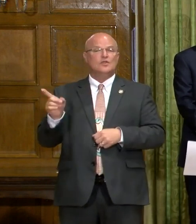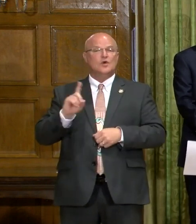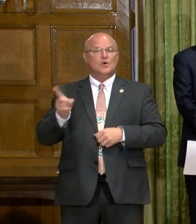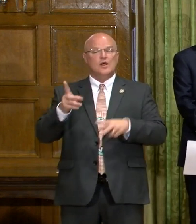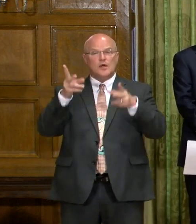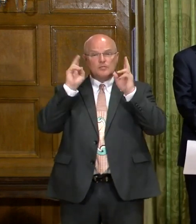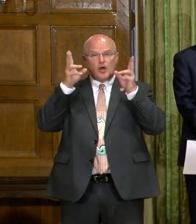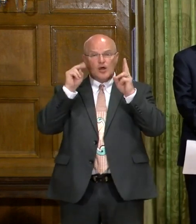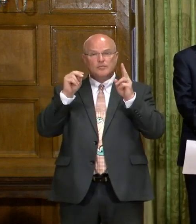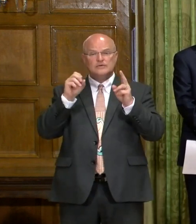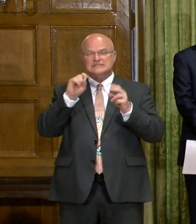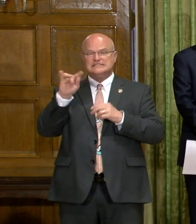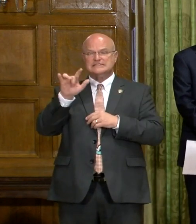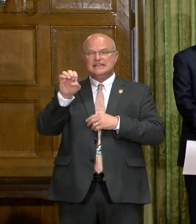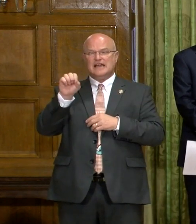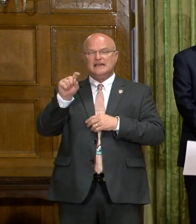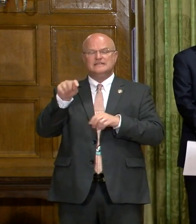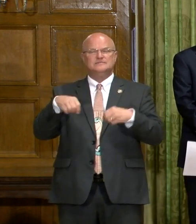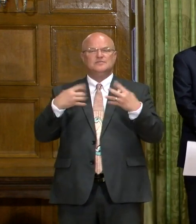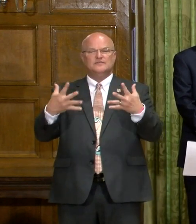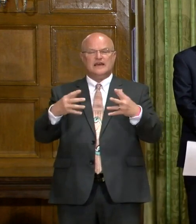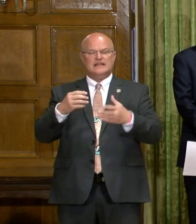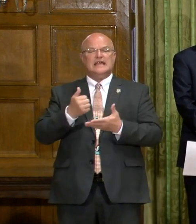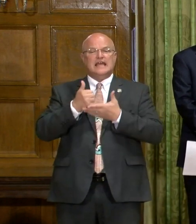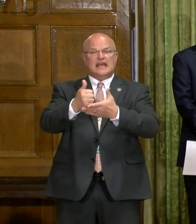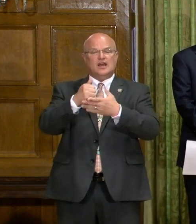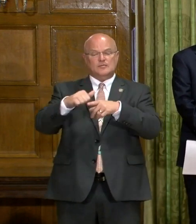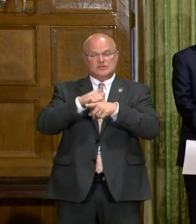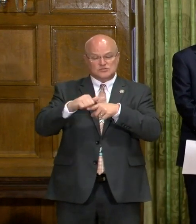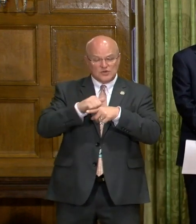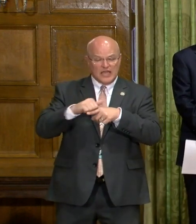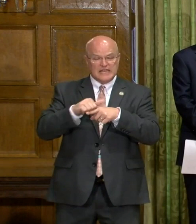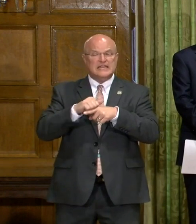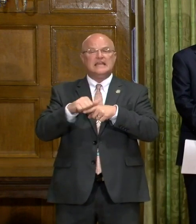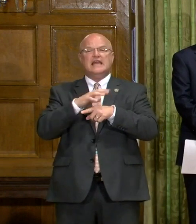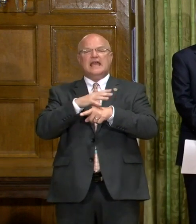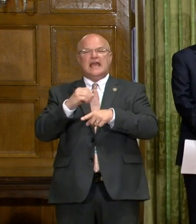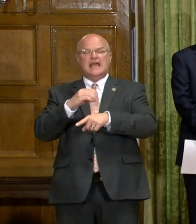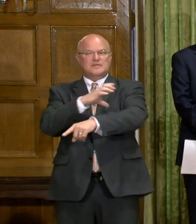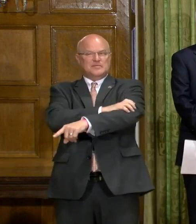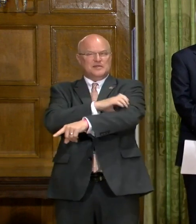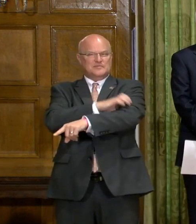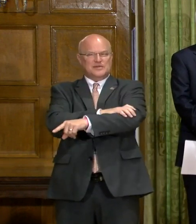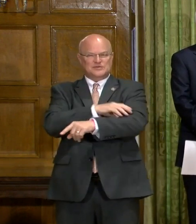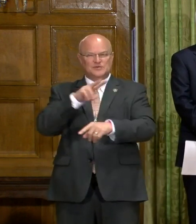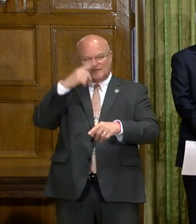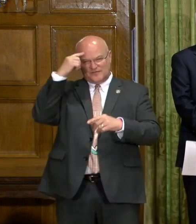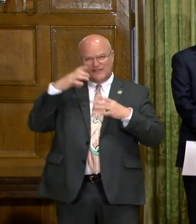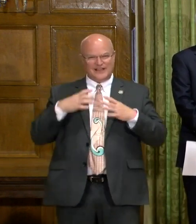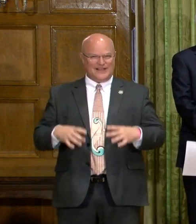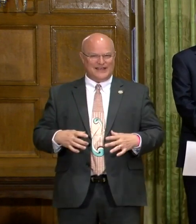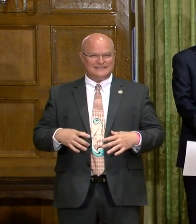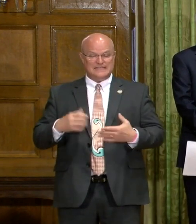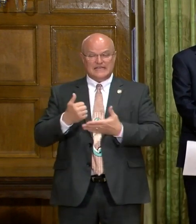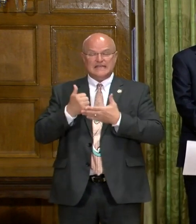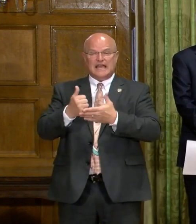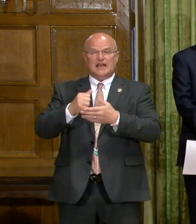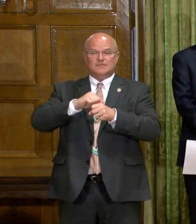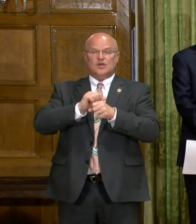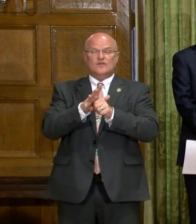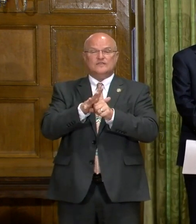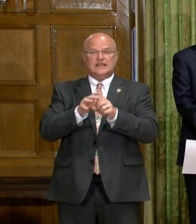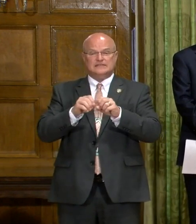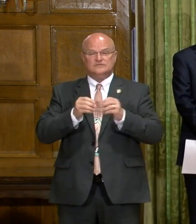and stylists receive training to provide health education and even blood pressure readings to their clients. To help reduce